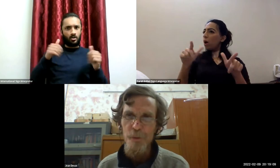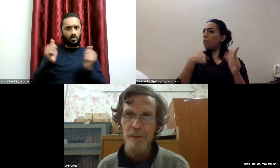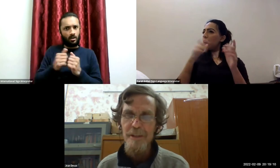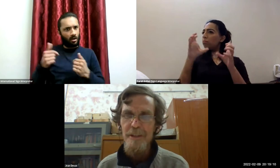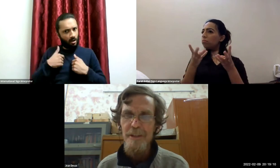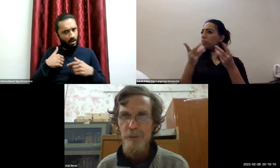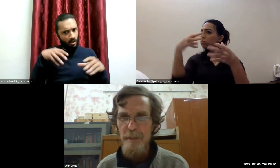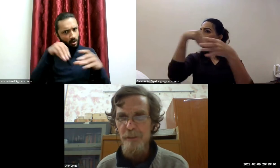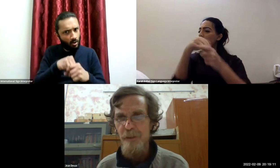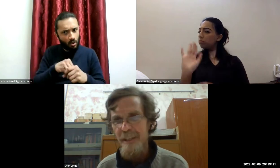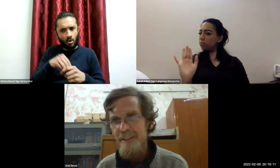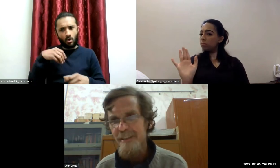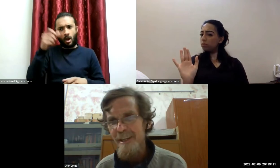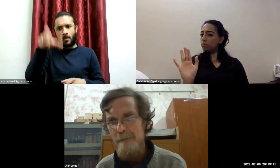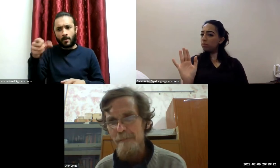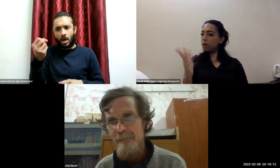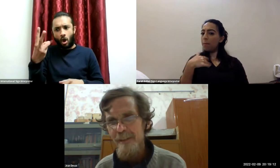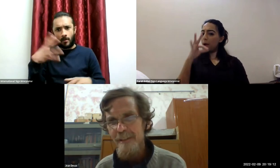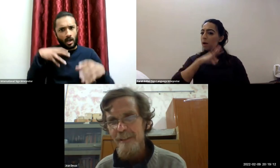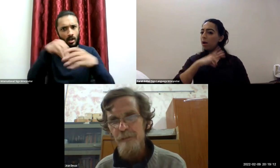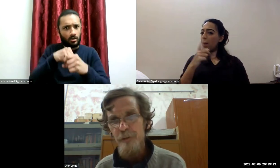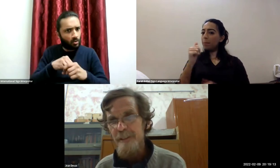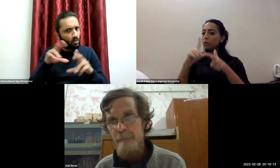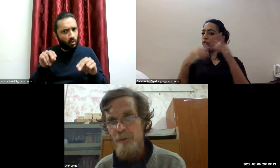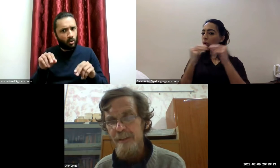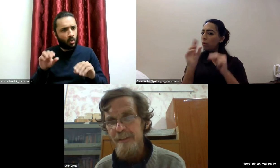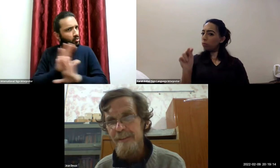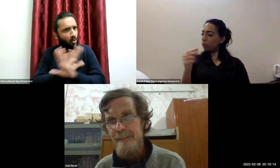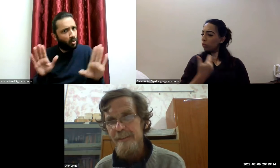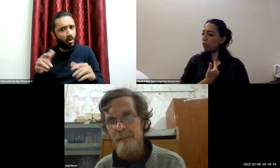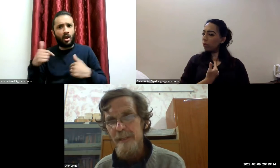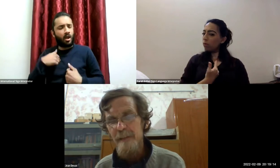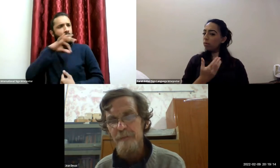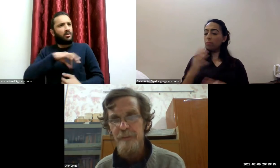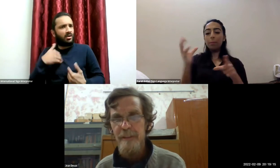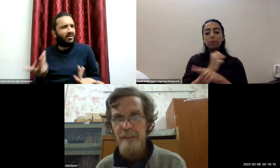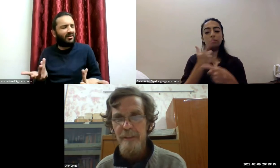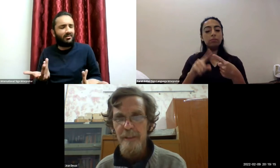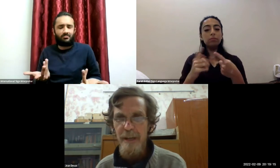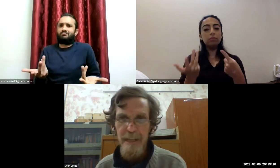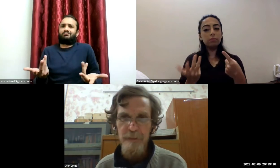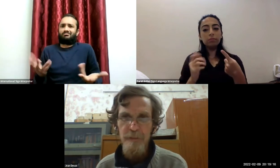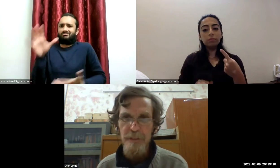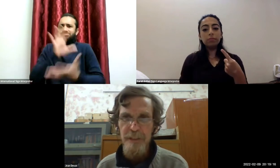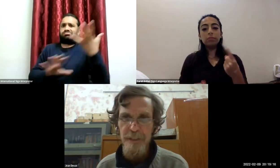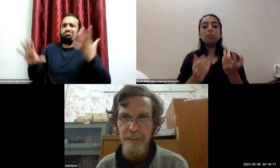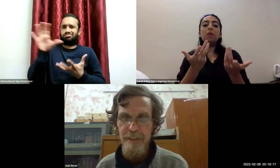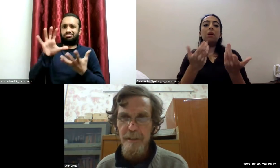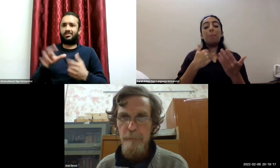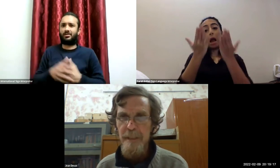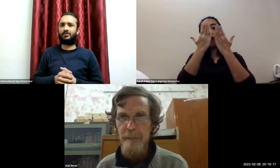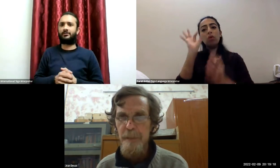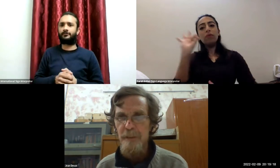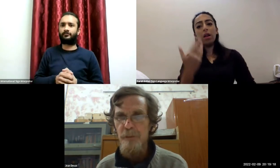into streams of earnings and income for example they may have a higher level of education